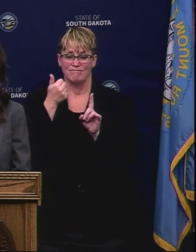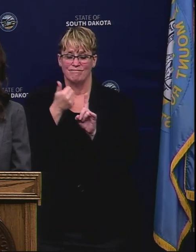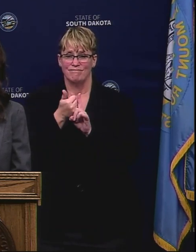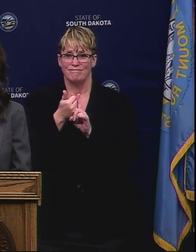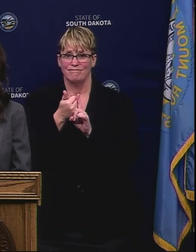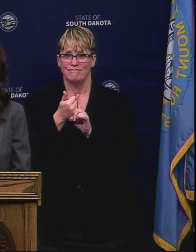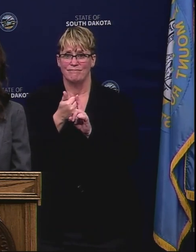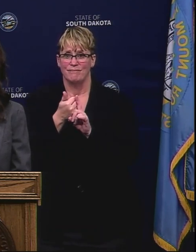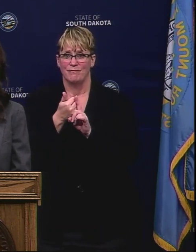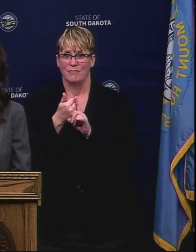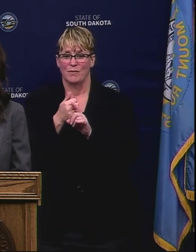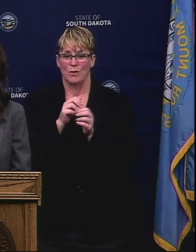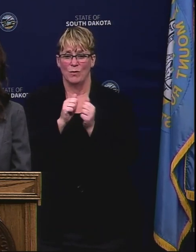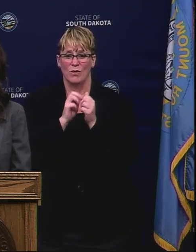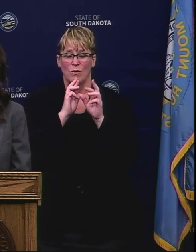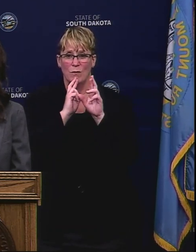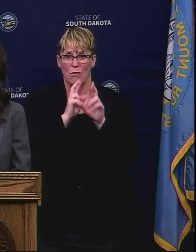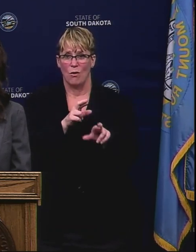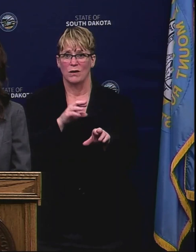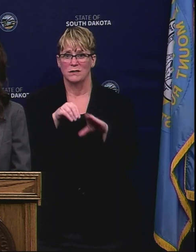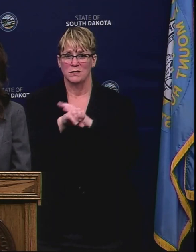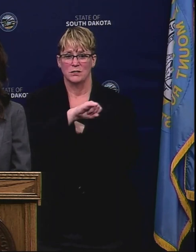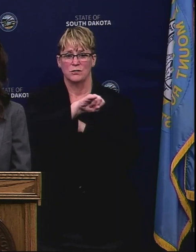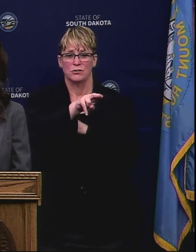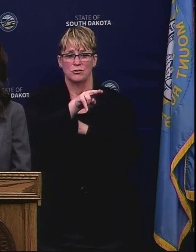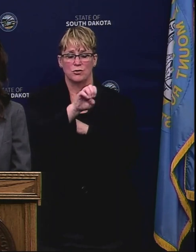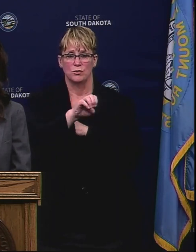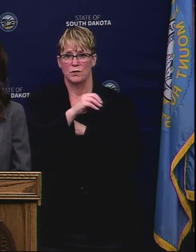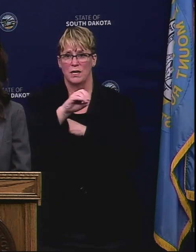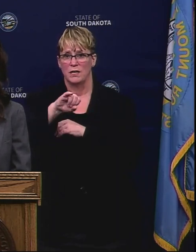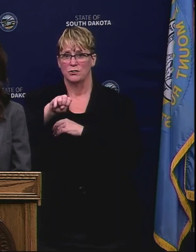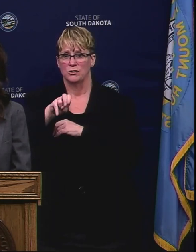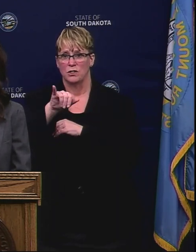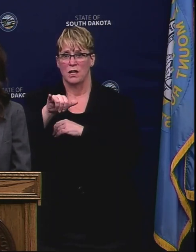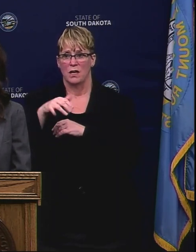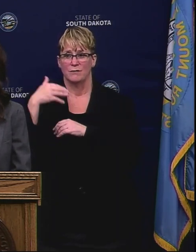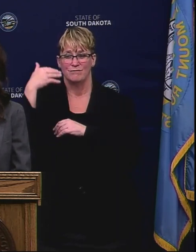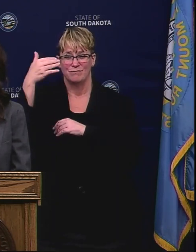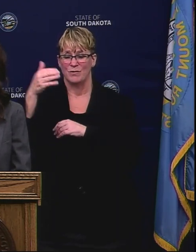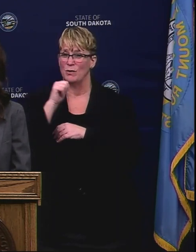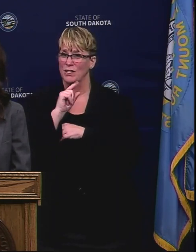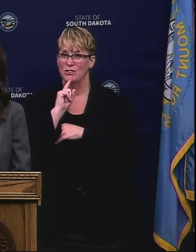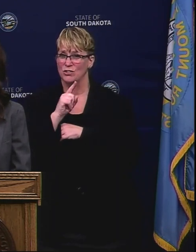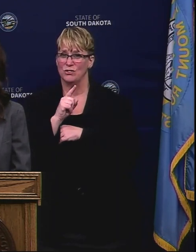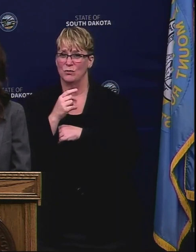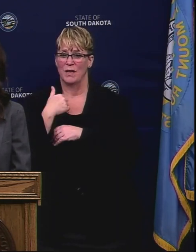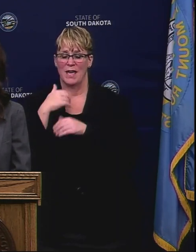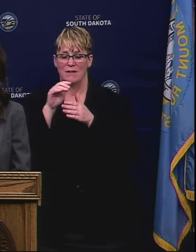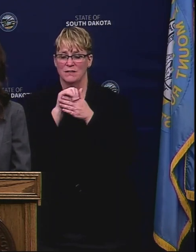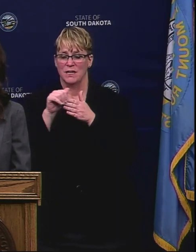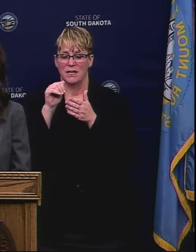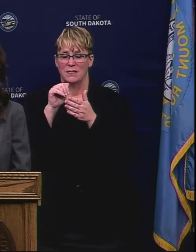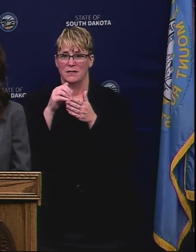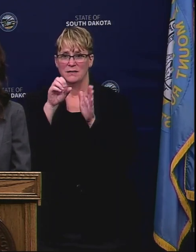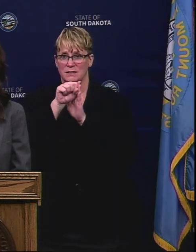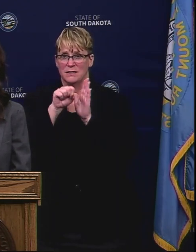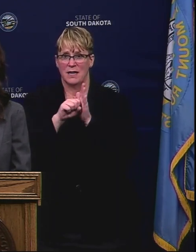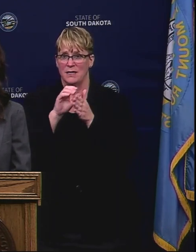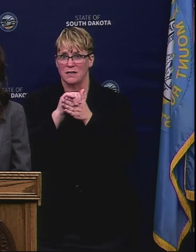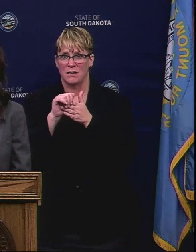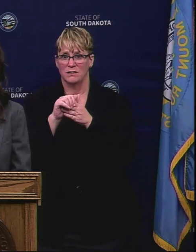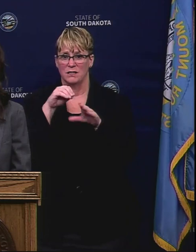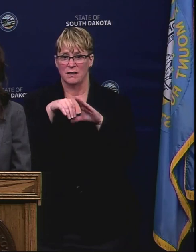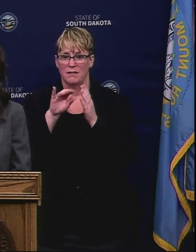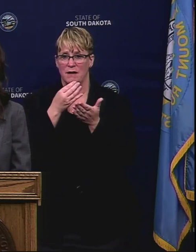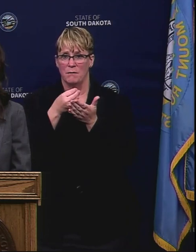impacts coming and reports that will come forward in June and July, we're not sure that we have state dollars that we could put into that fund at